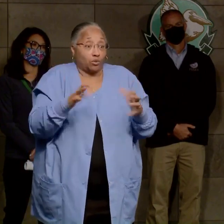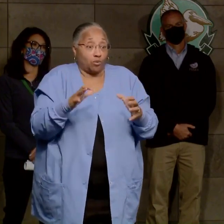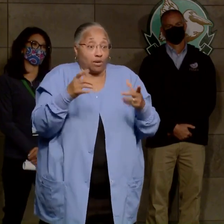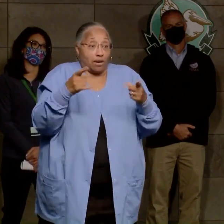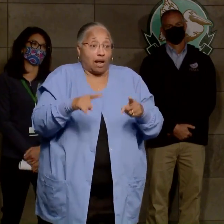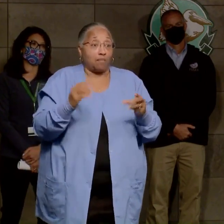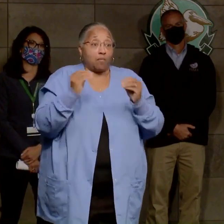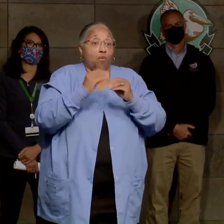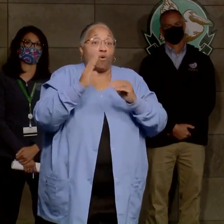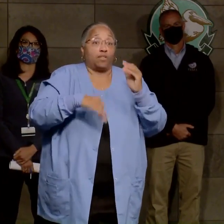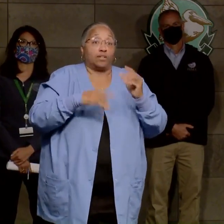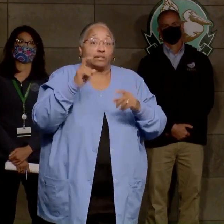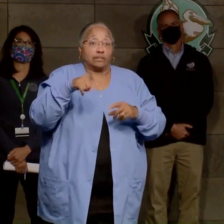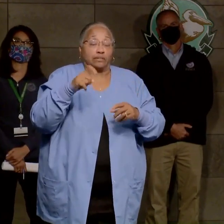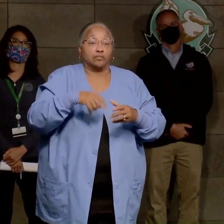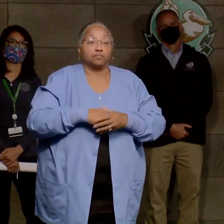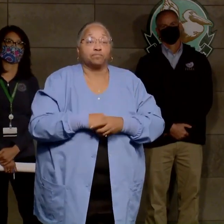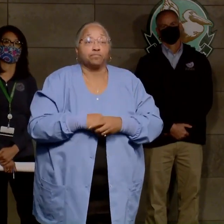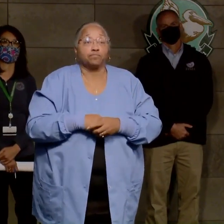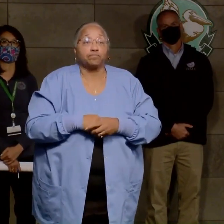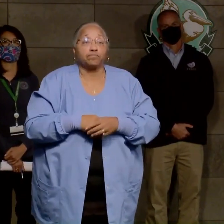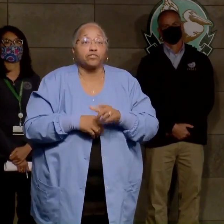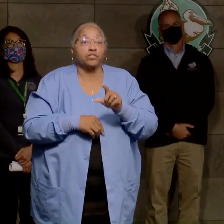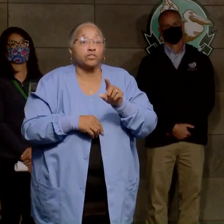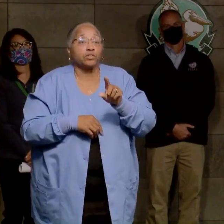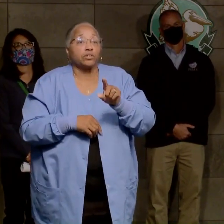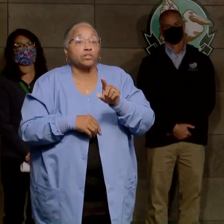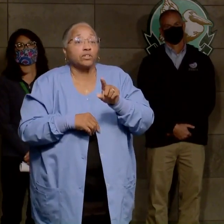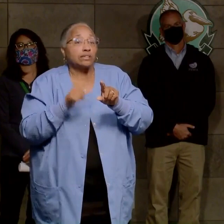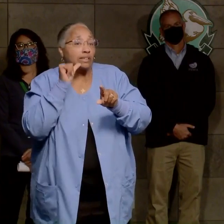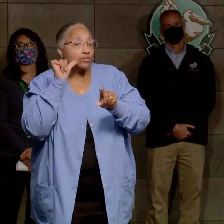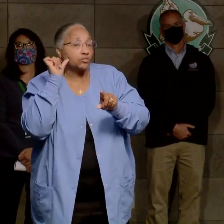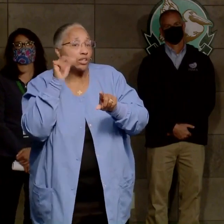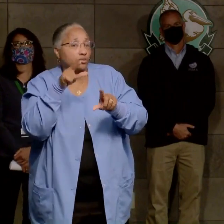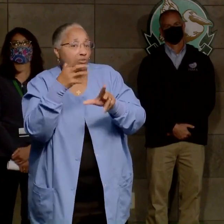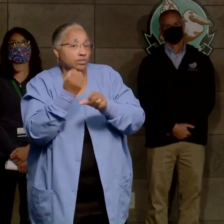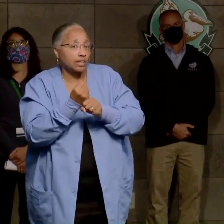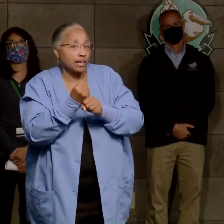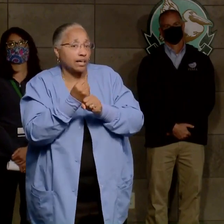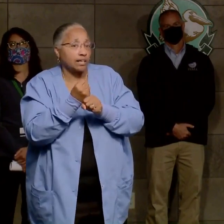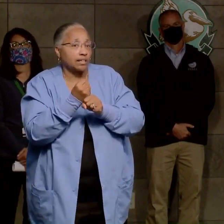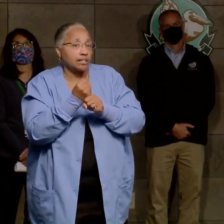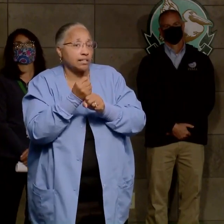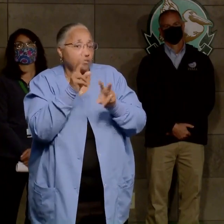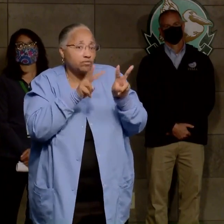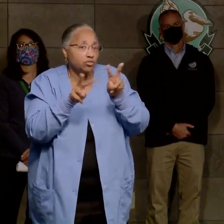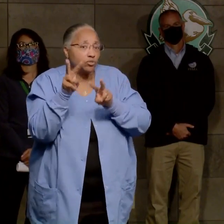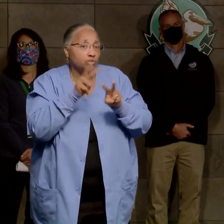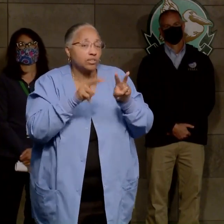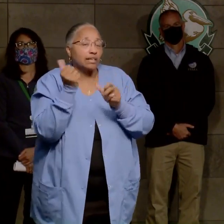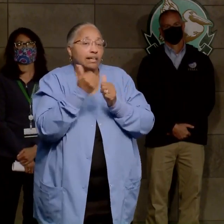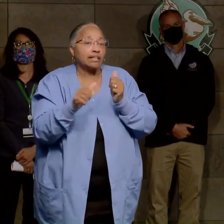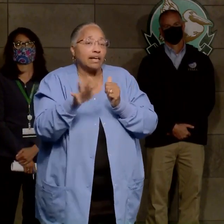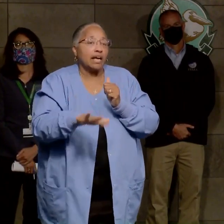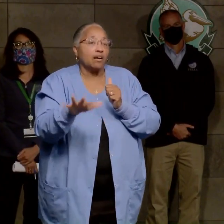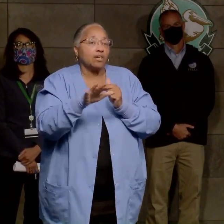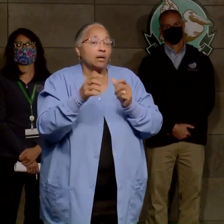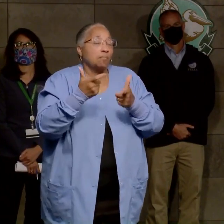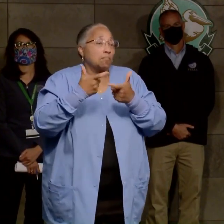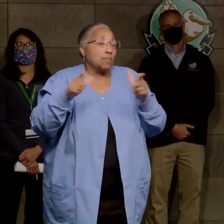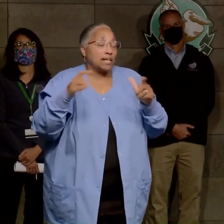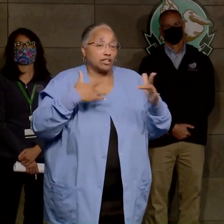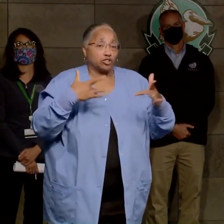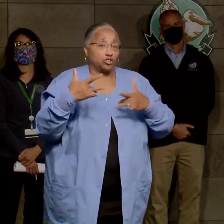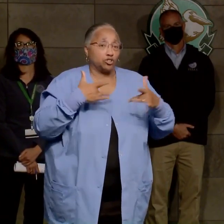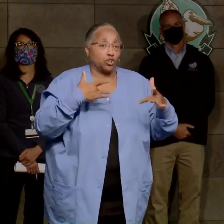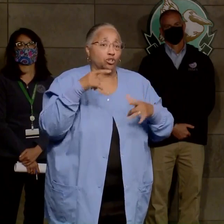necessary. Yes, ma'am. You got a bird's eye view yesterday. Were there any areas that you saw were a major concern that you have been